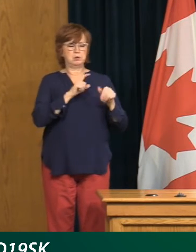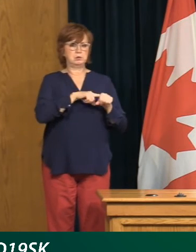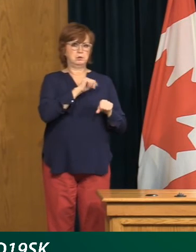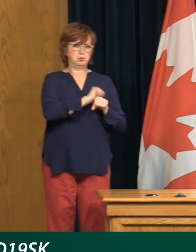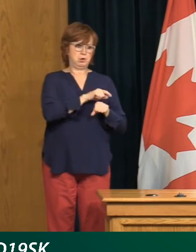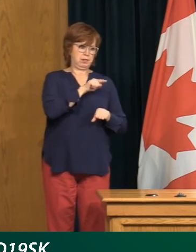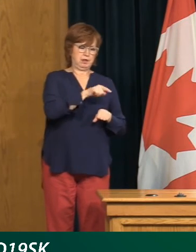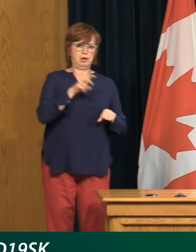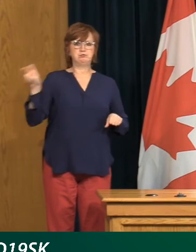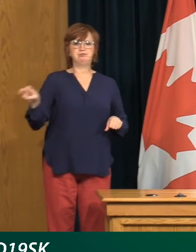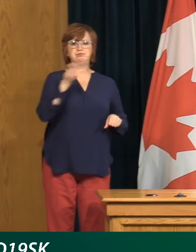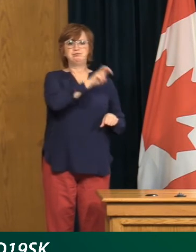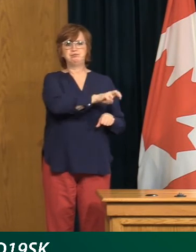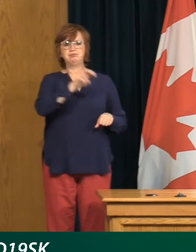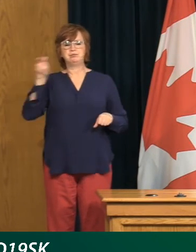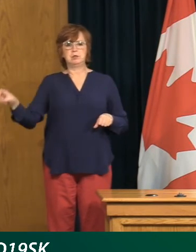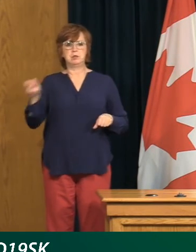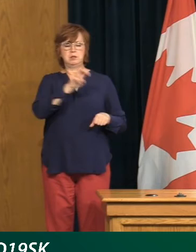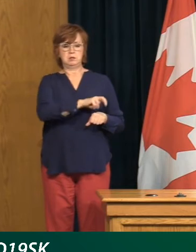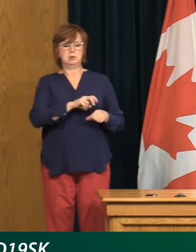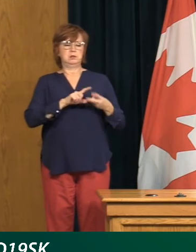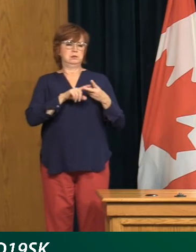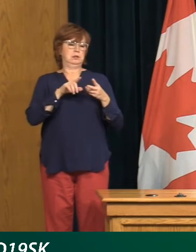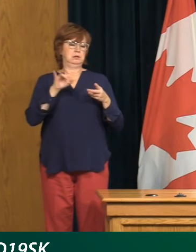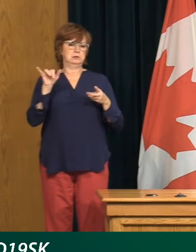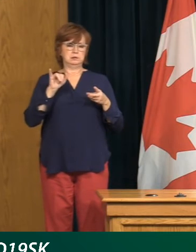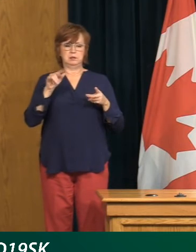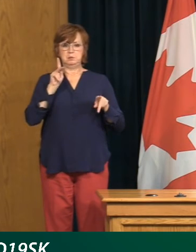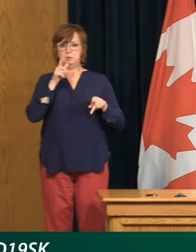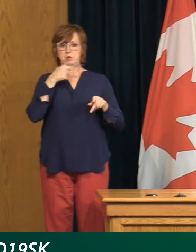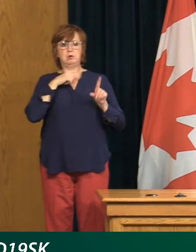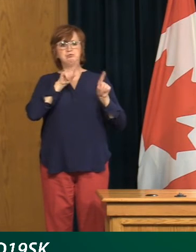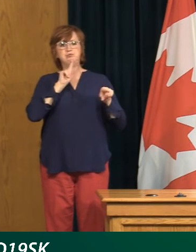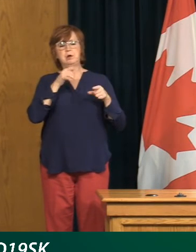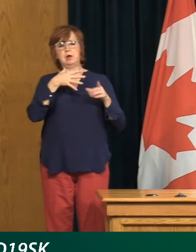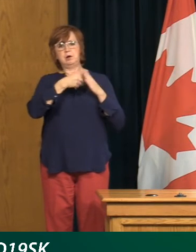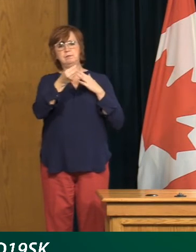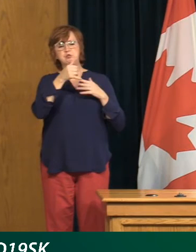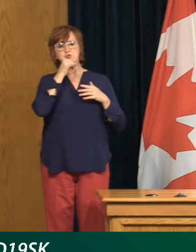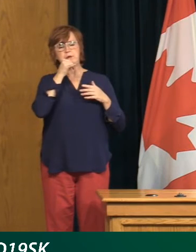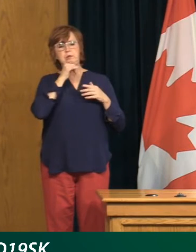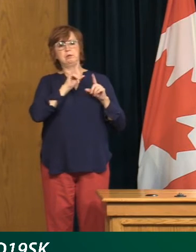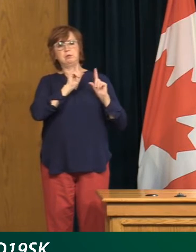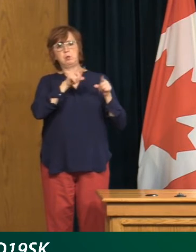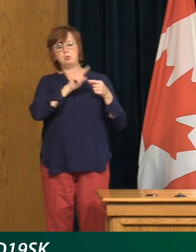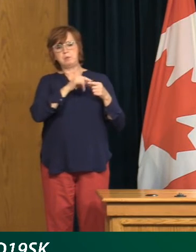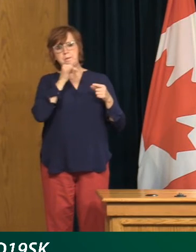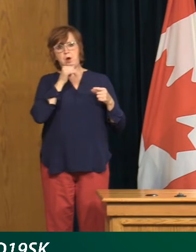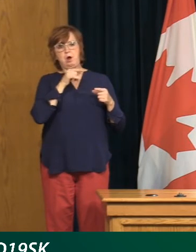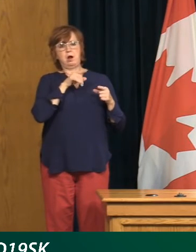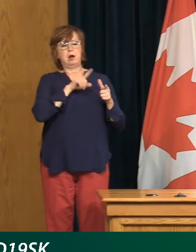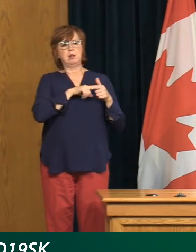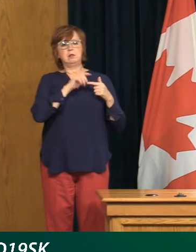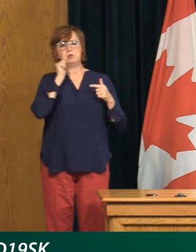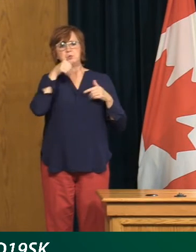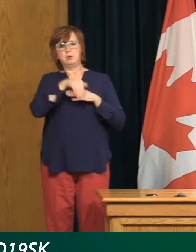any incidents where cases at bars and restaurants in places like Saskatoon are interconnected? Is there a concern there?